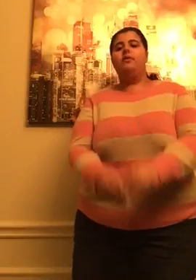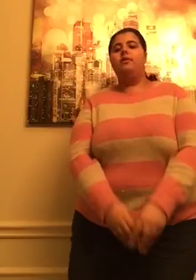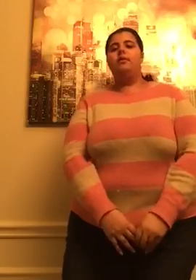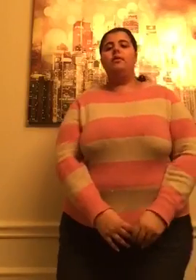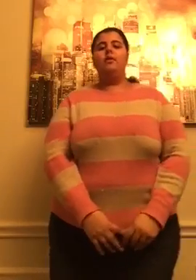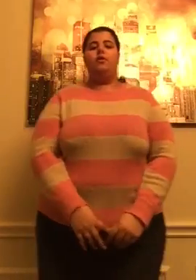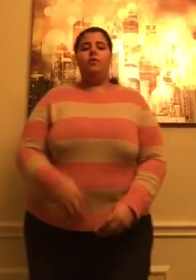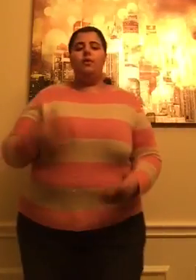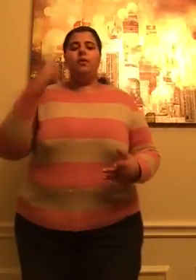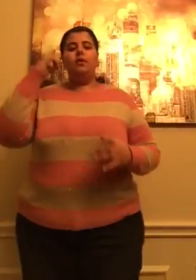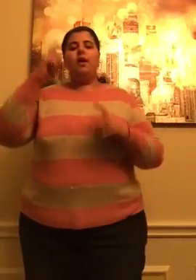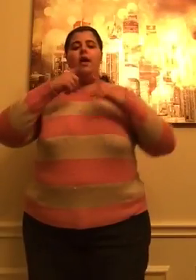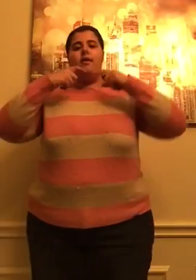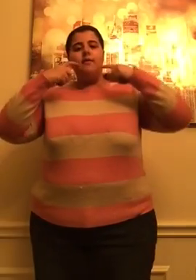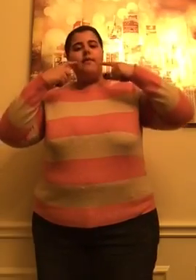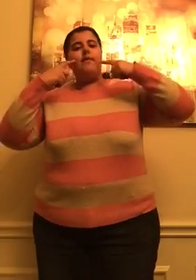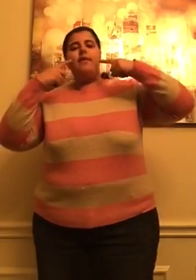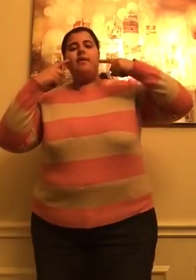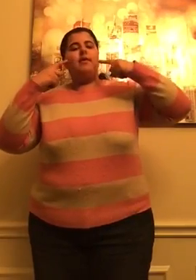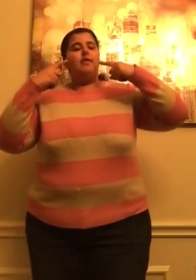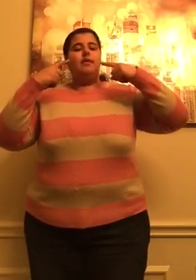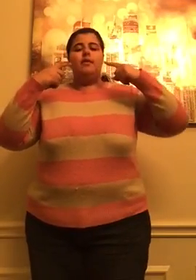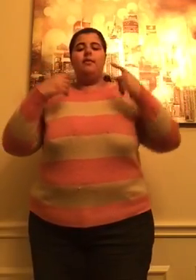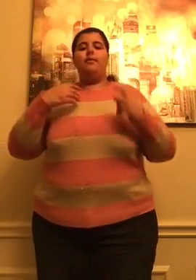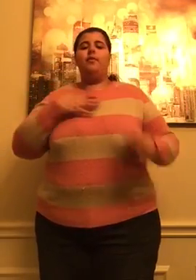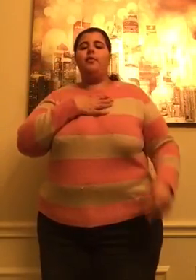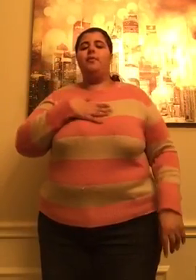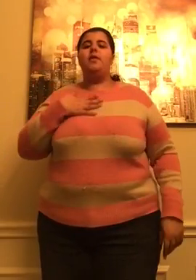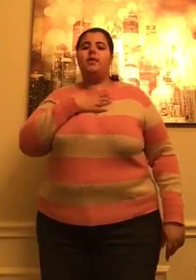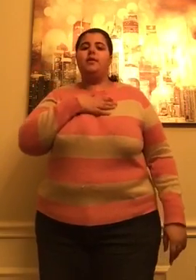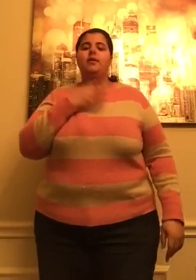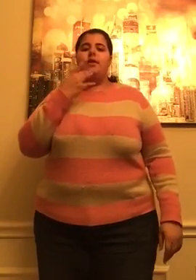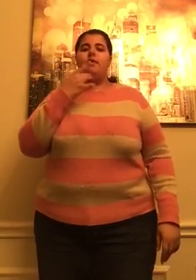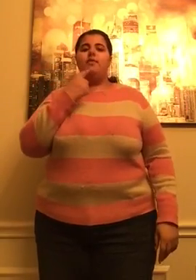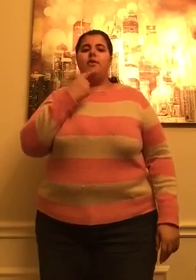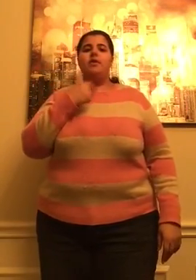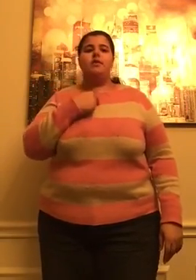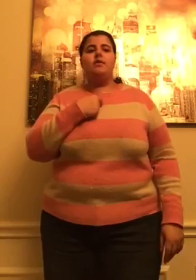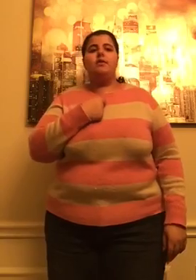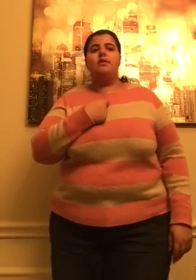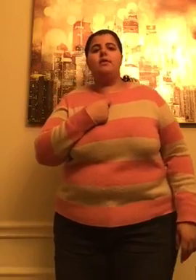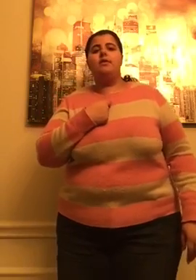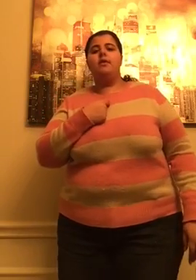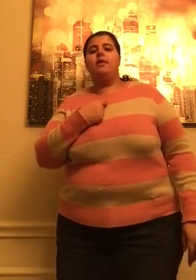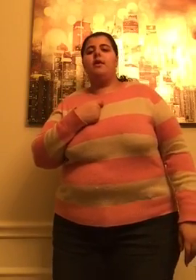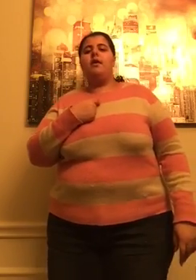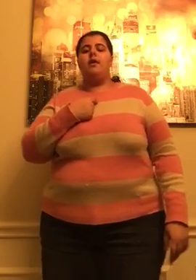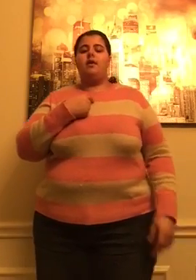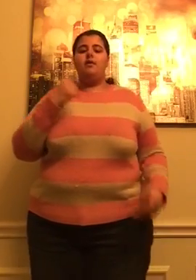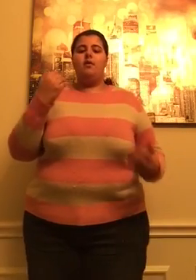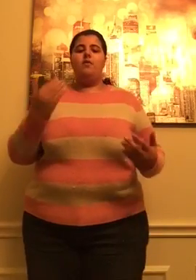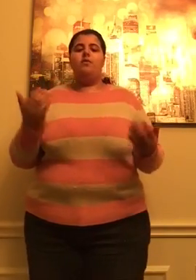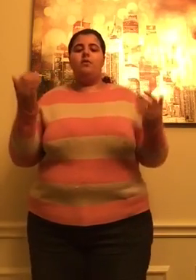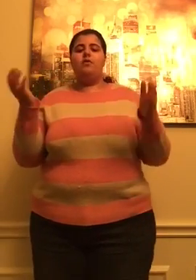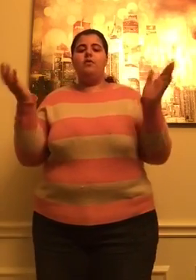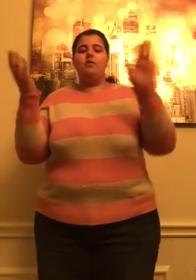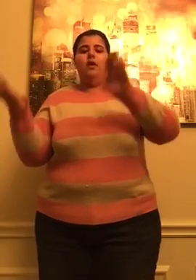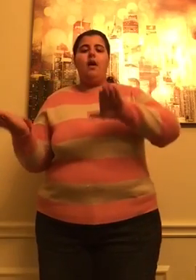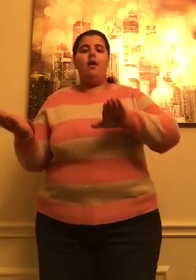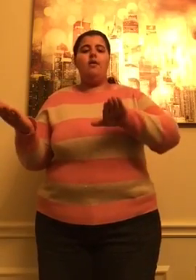Would you laugh, or please know me, Or would you die,